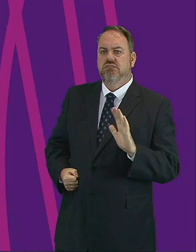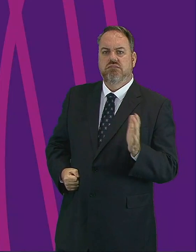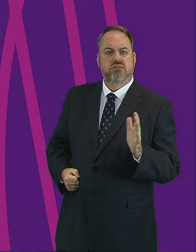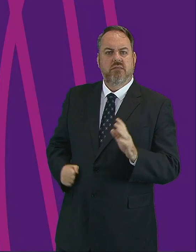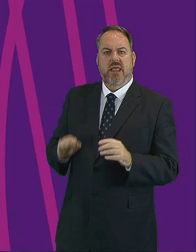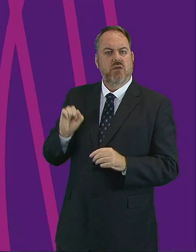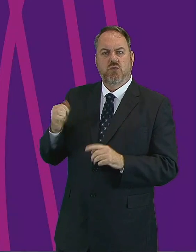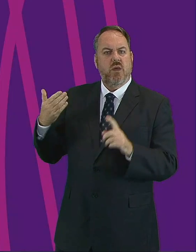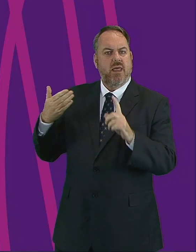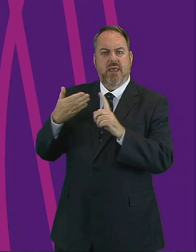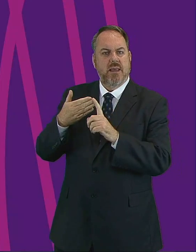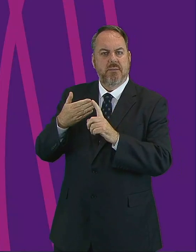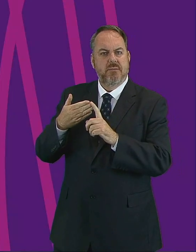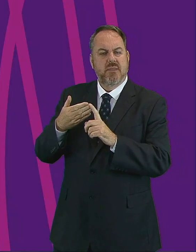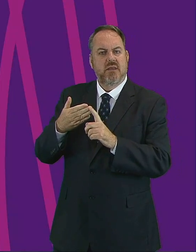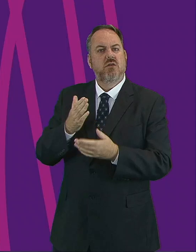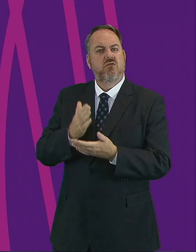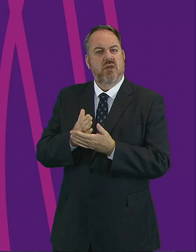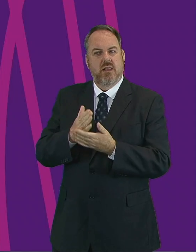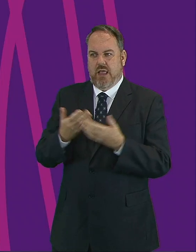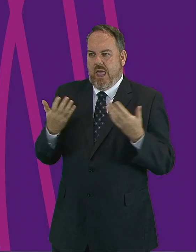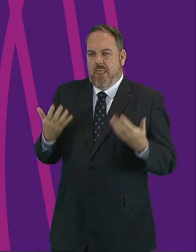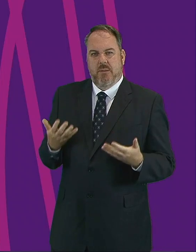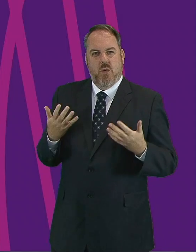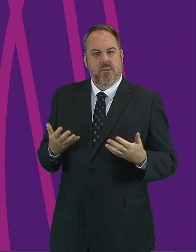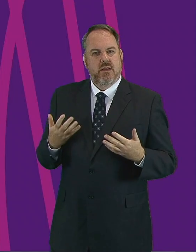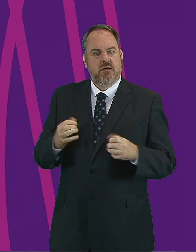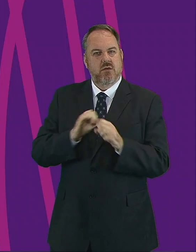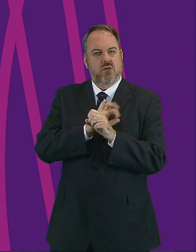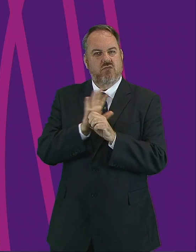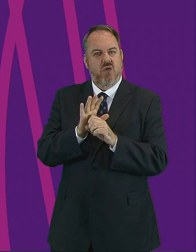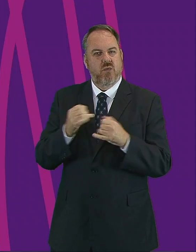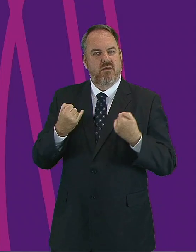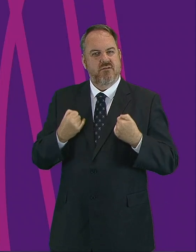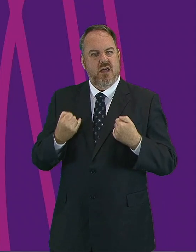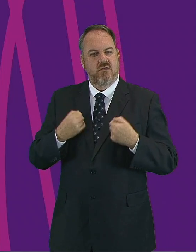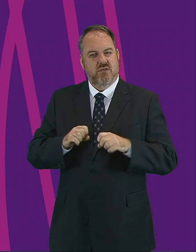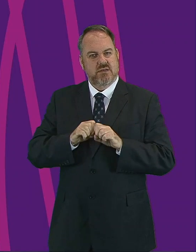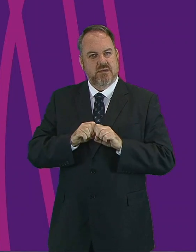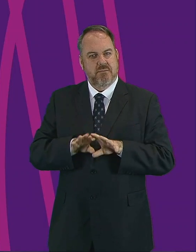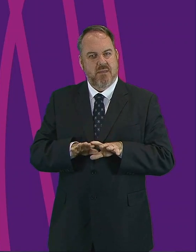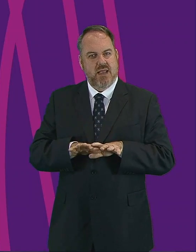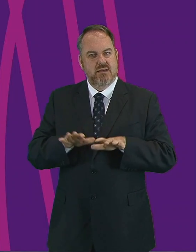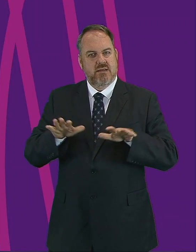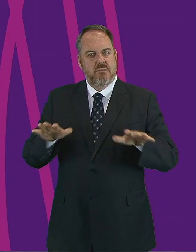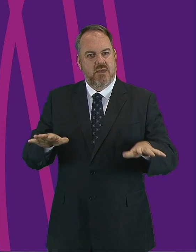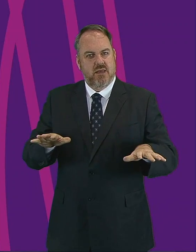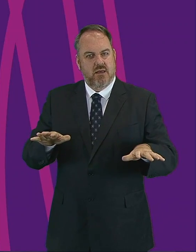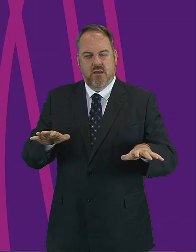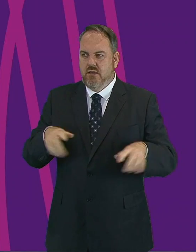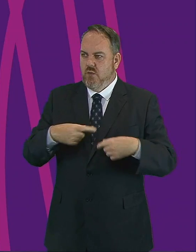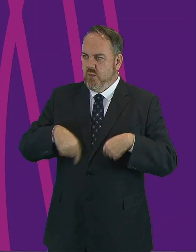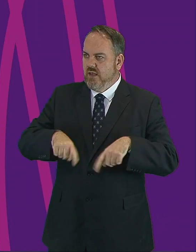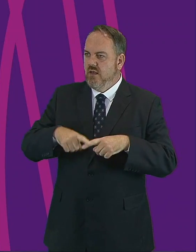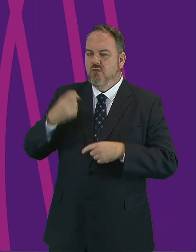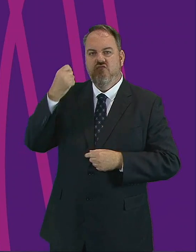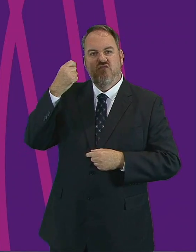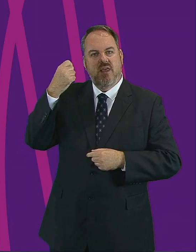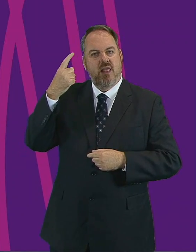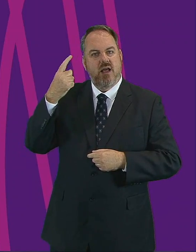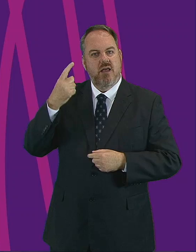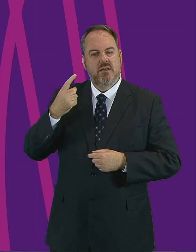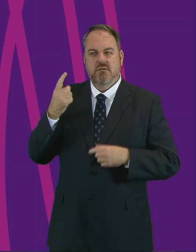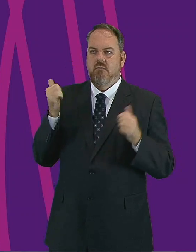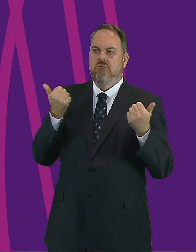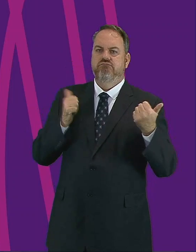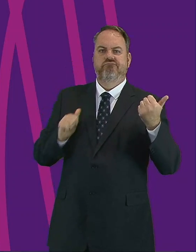Now, perhaps the pandemic has taught us that truth. Are